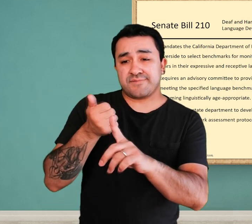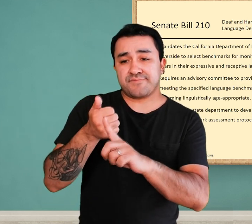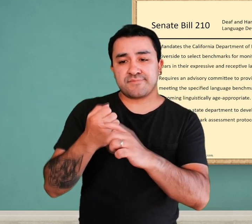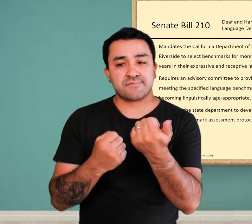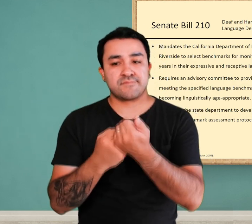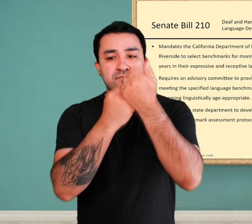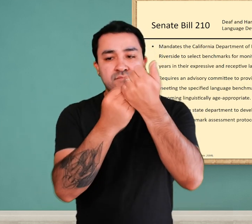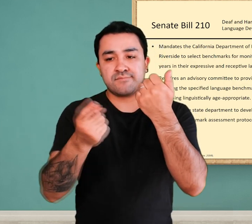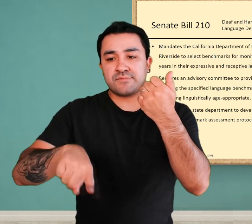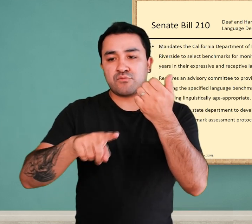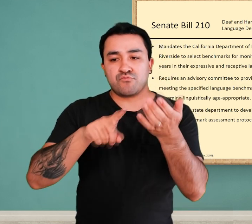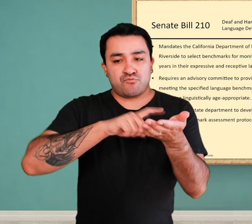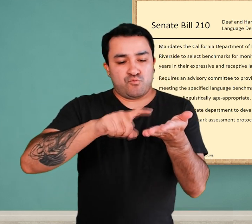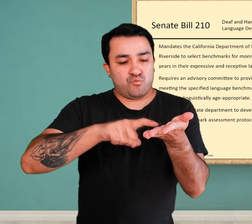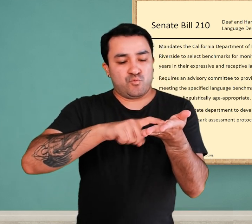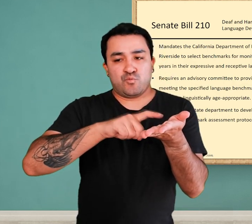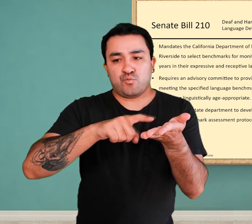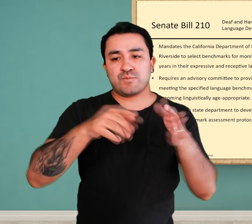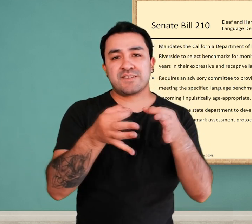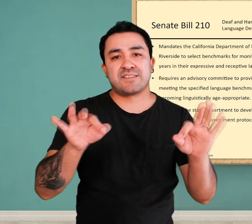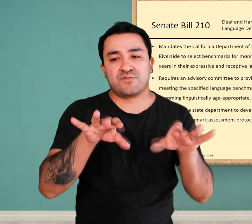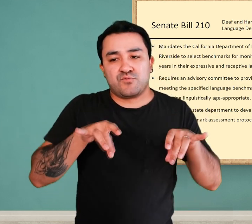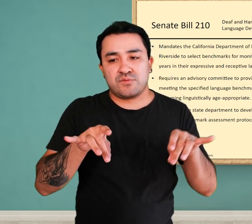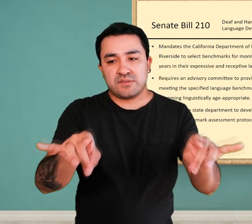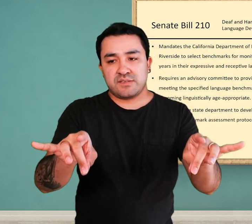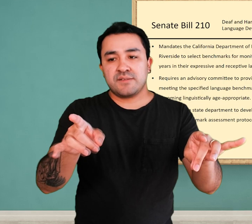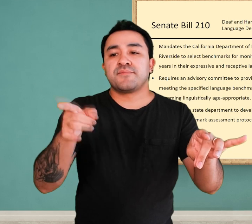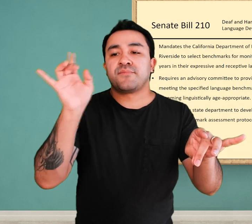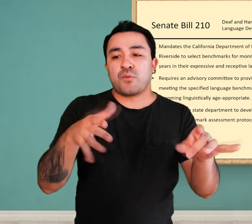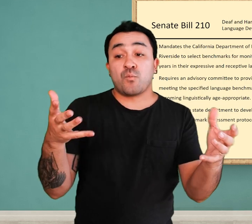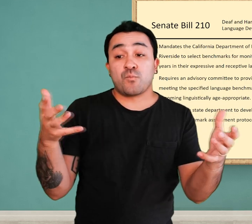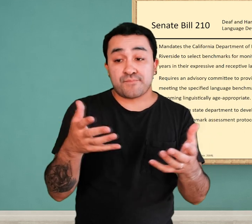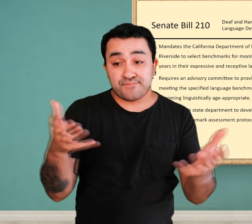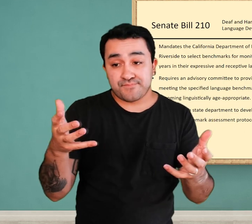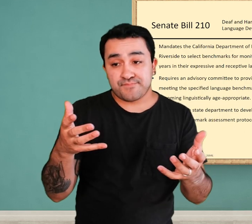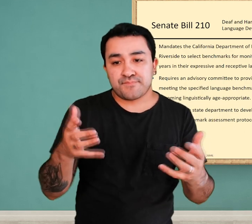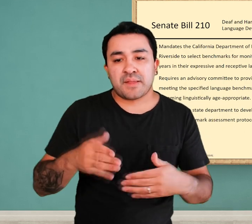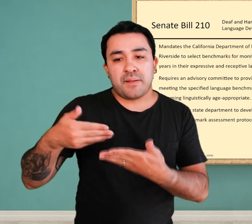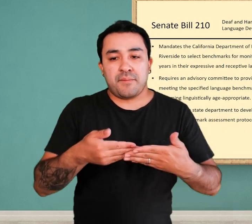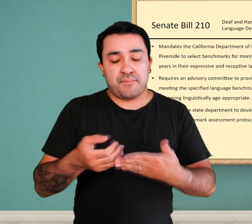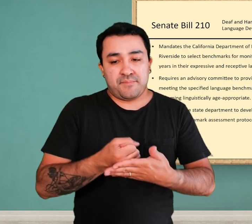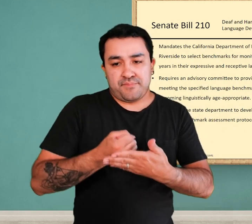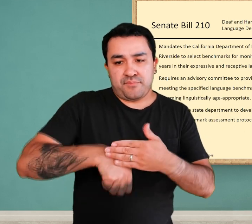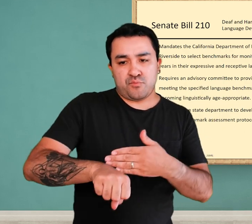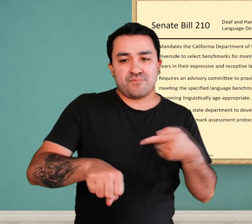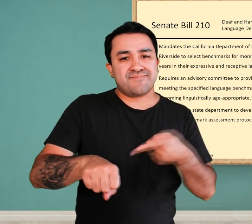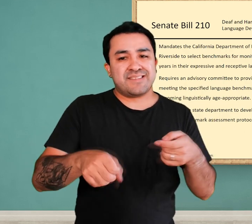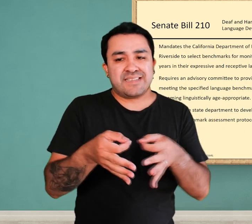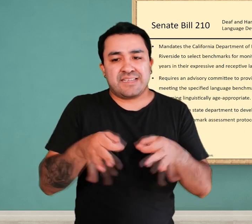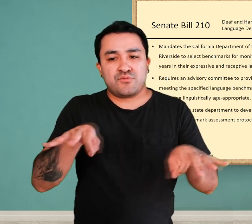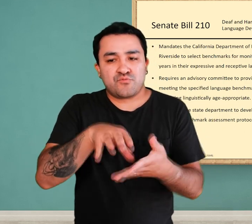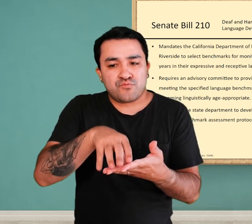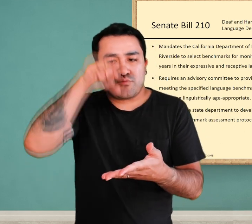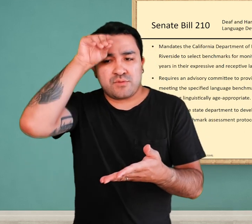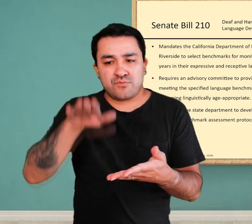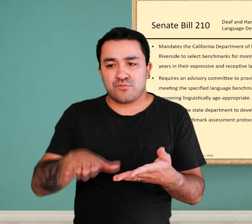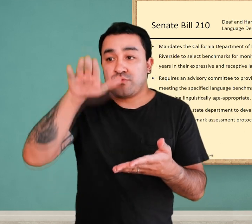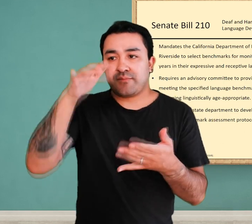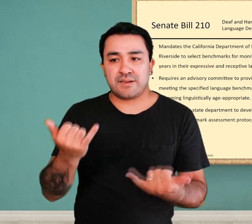This law is rooted in research on language acquisition, the process of infants learning their first language. Babies must be